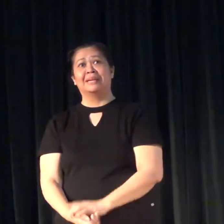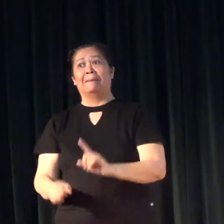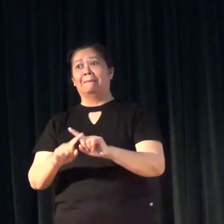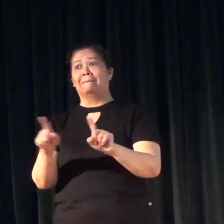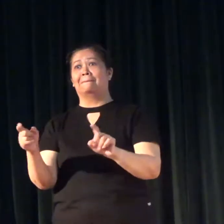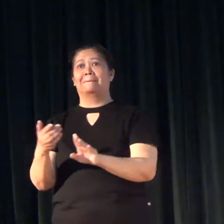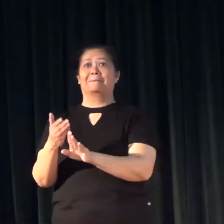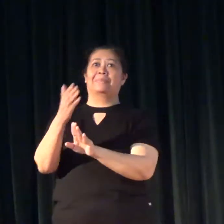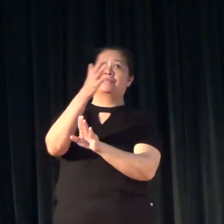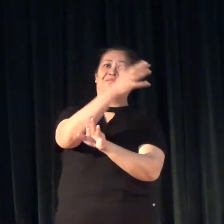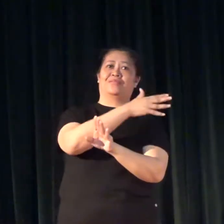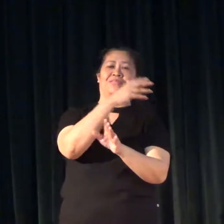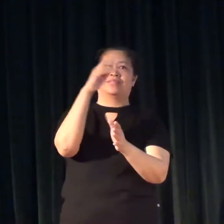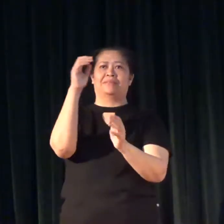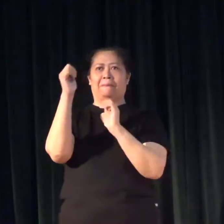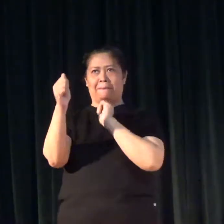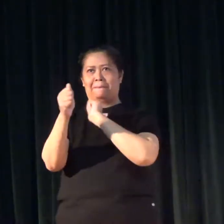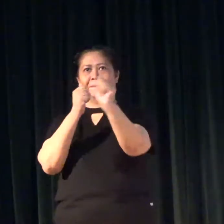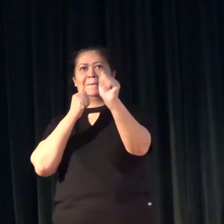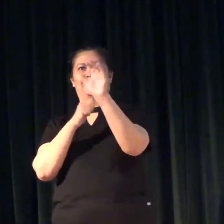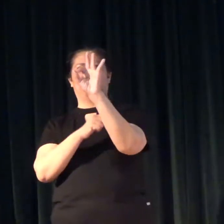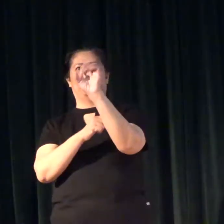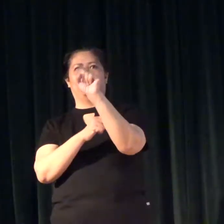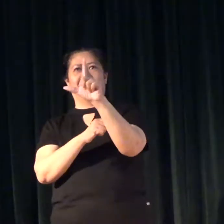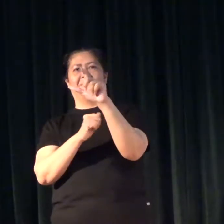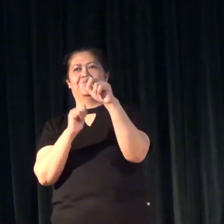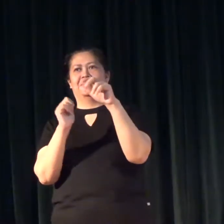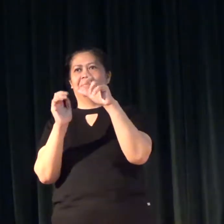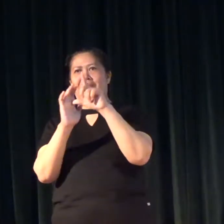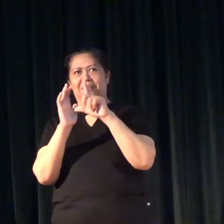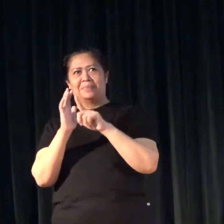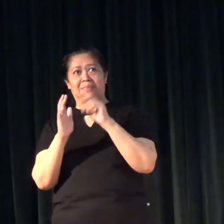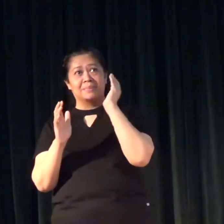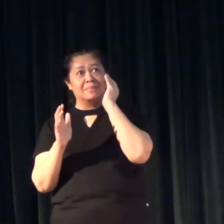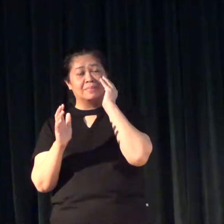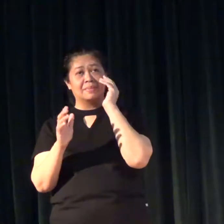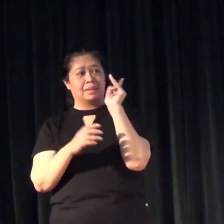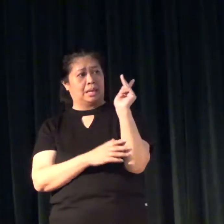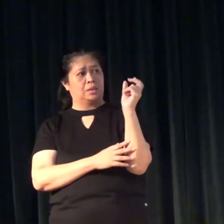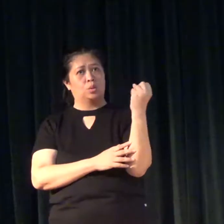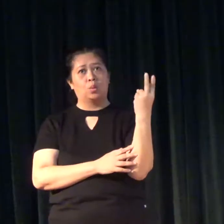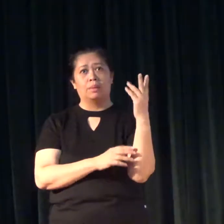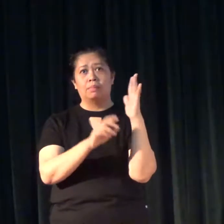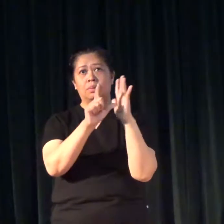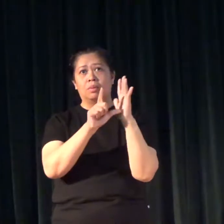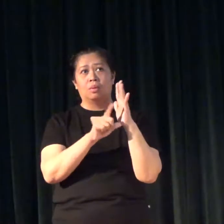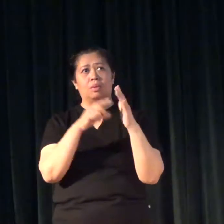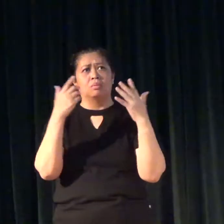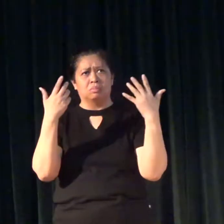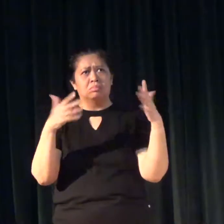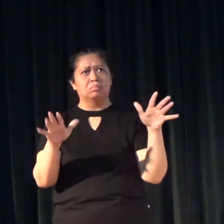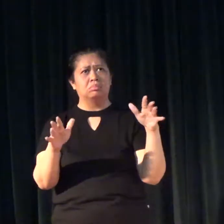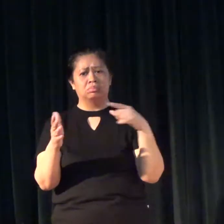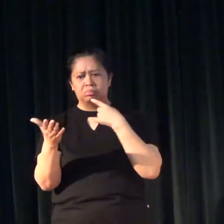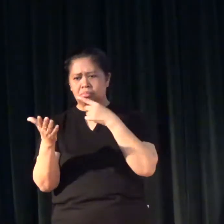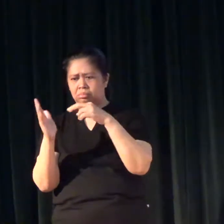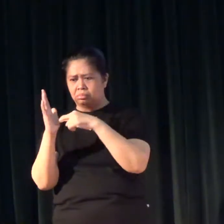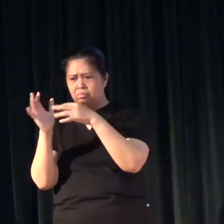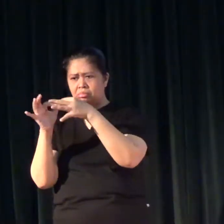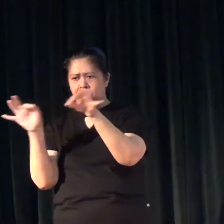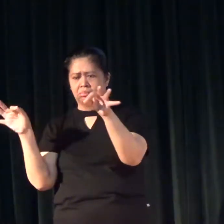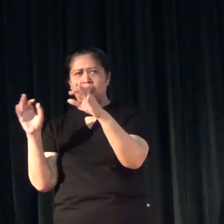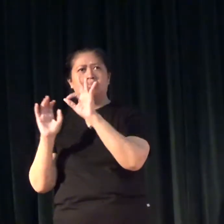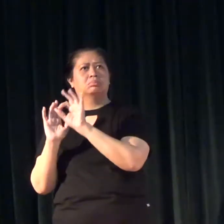but before the passing of the FSL Act, did you know that the K-12 law already mentioned